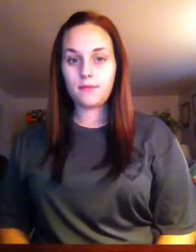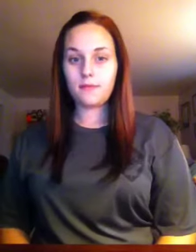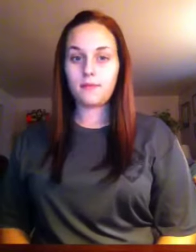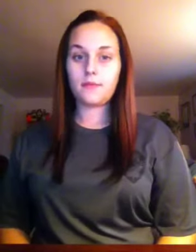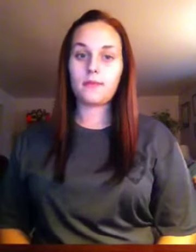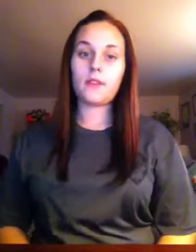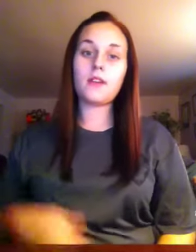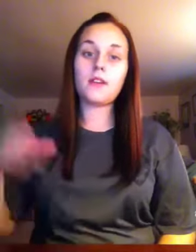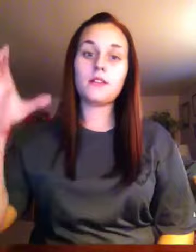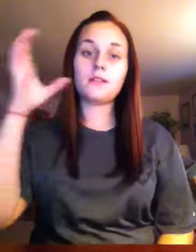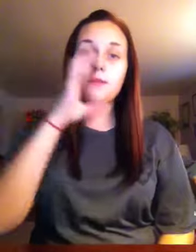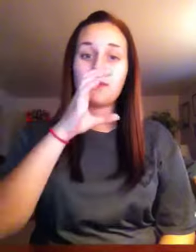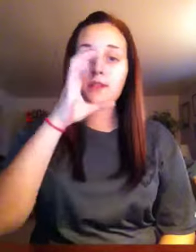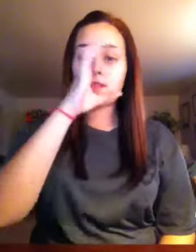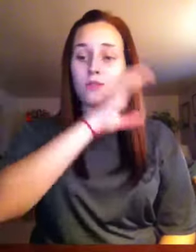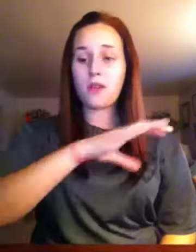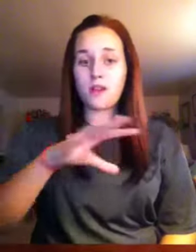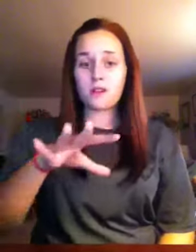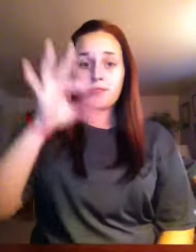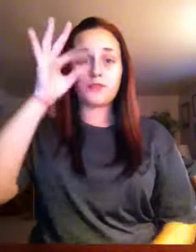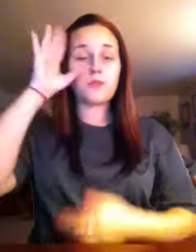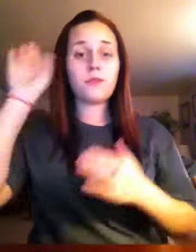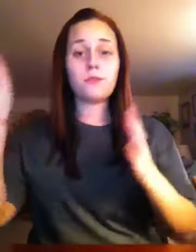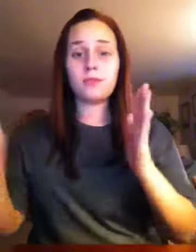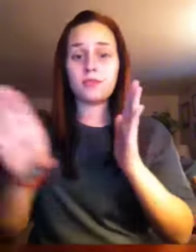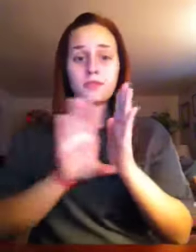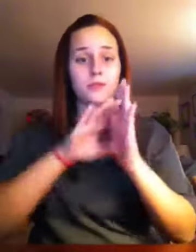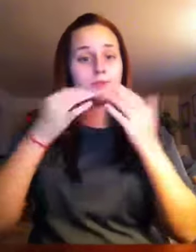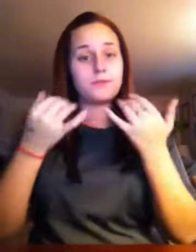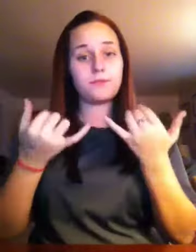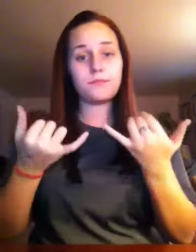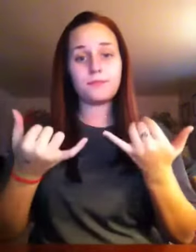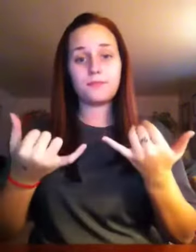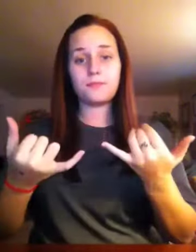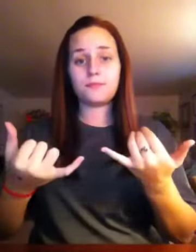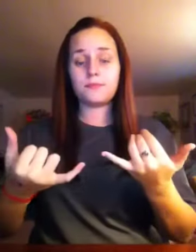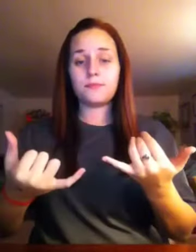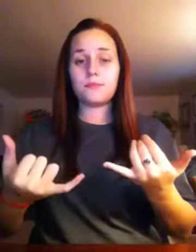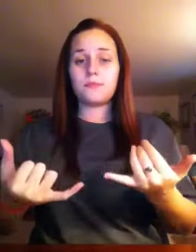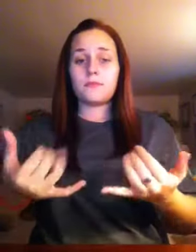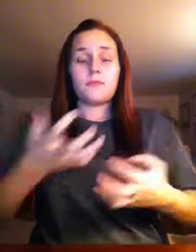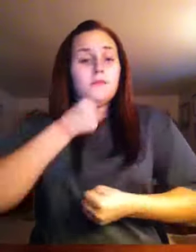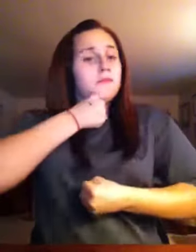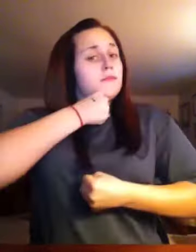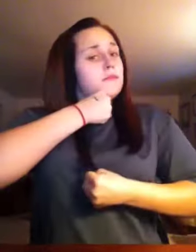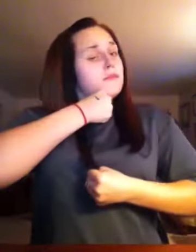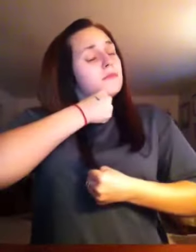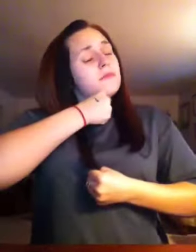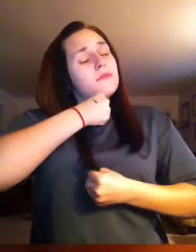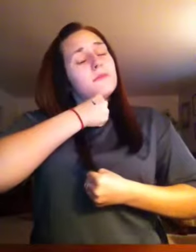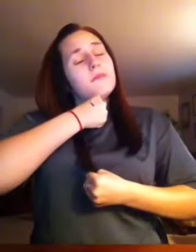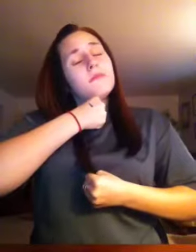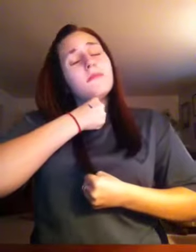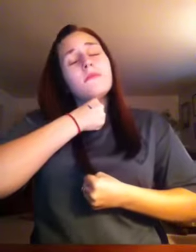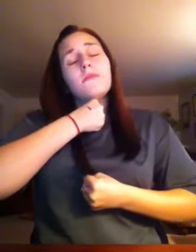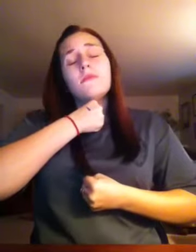I stumbled across your picture today I could barely breathe The